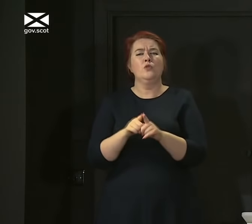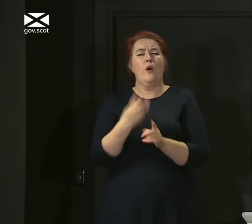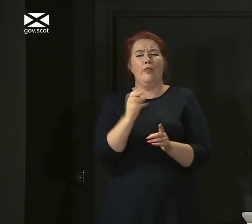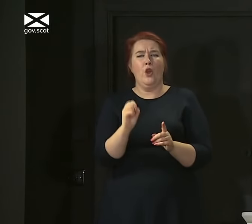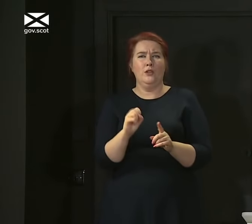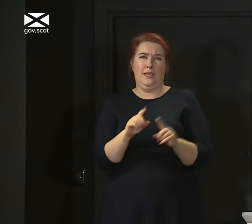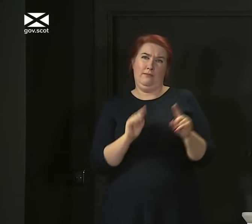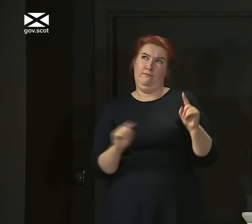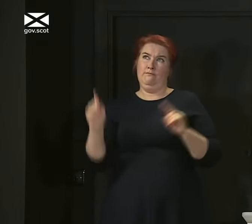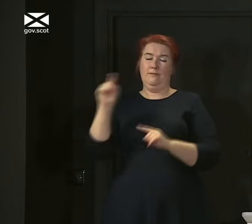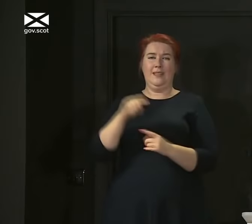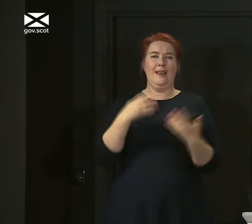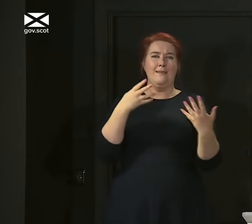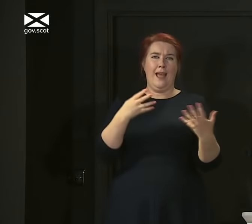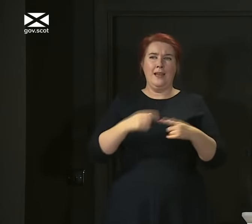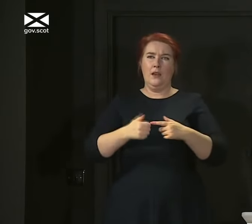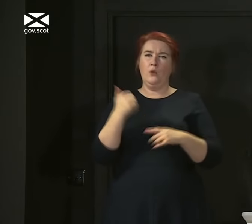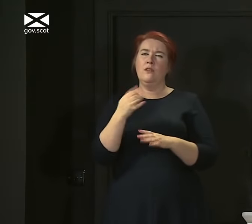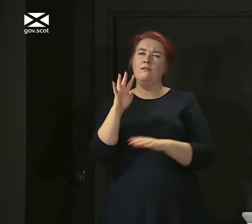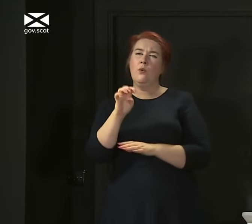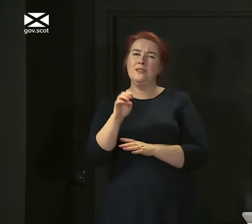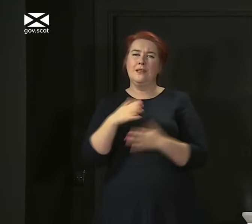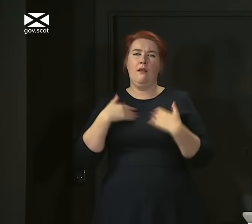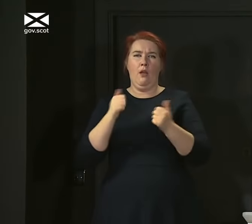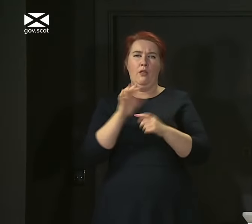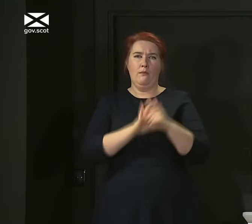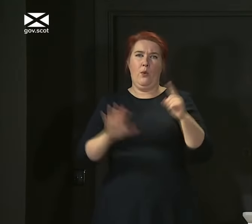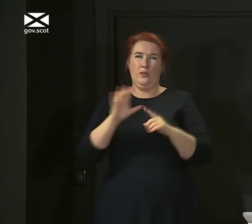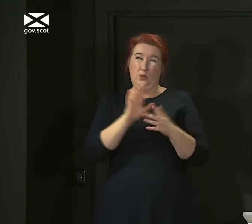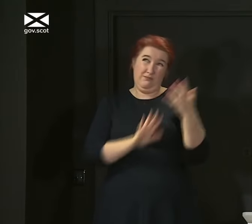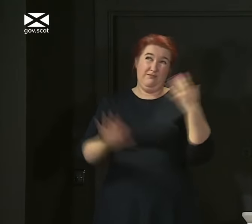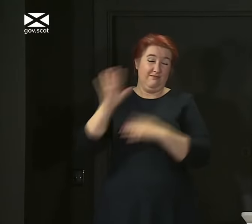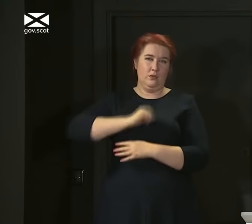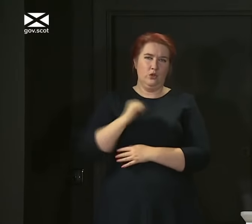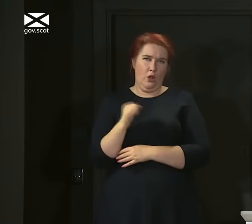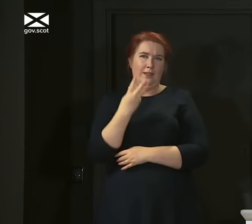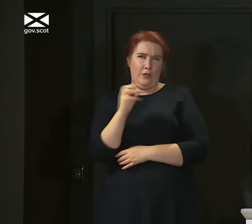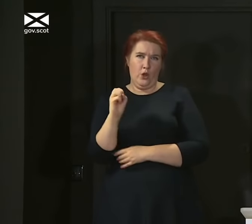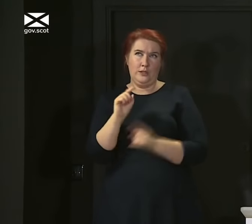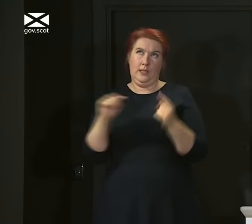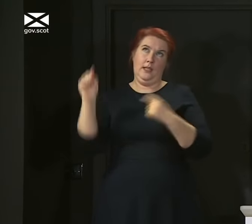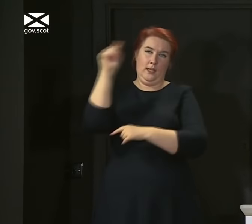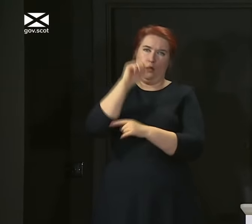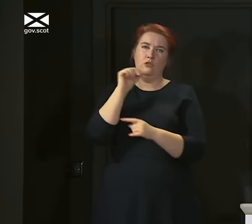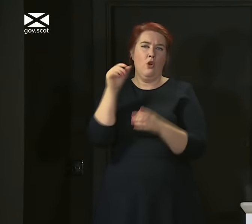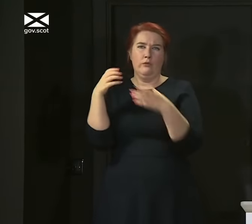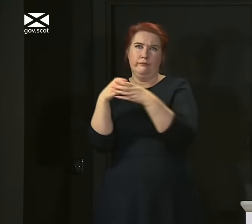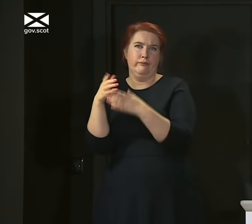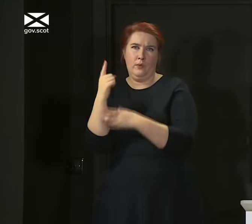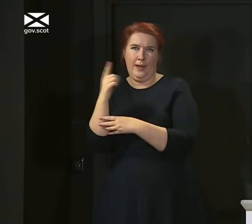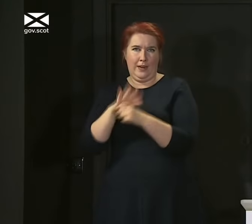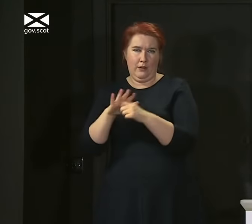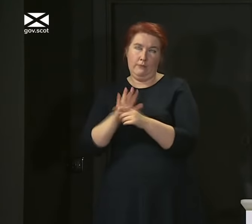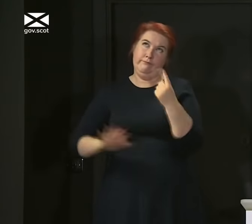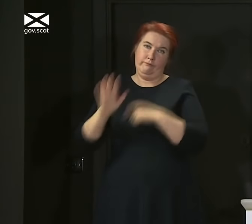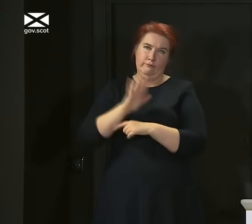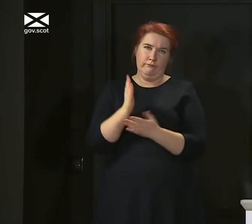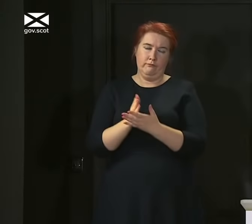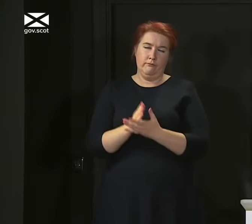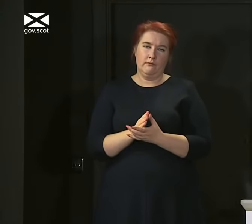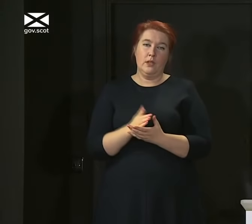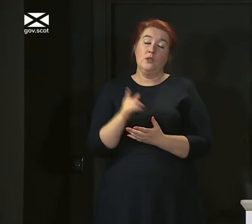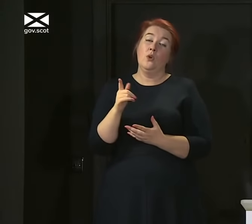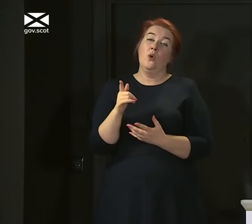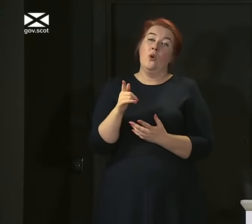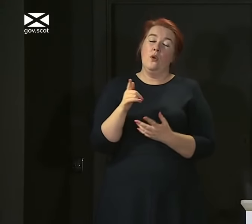nine of our 14 health board areas. So that's important context. But we shouldn't ignore the fact that